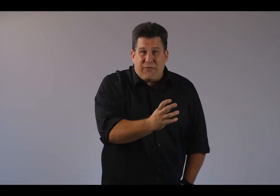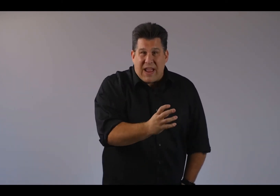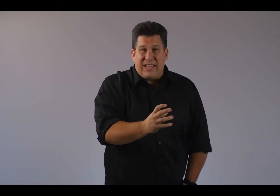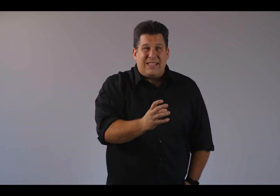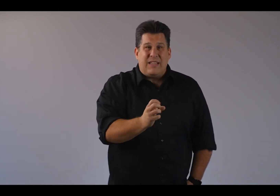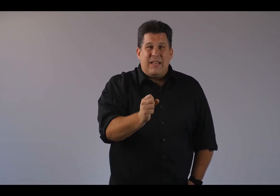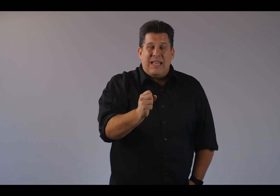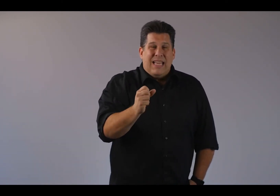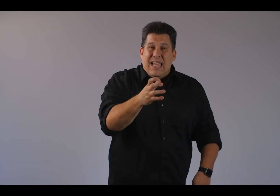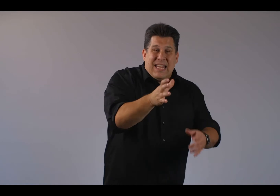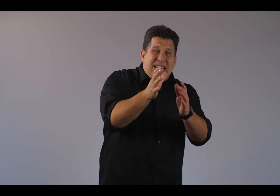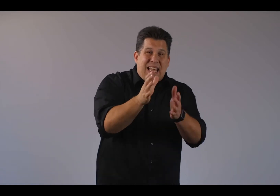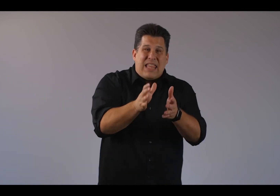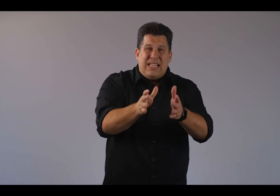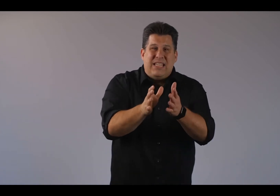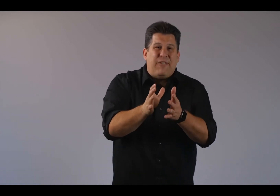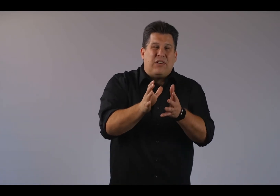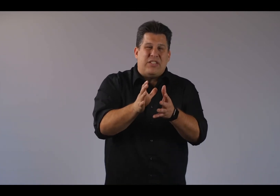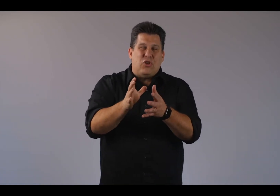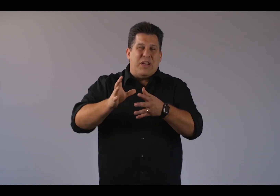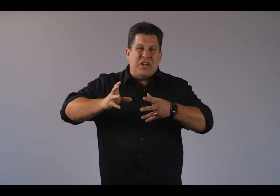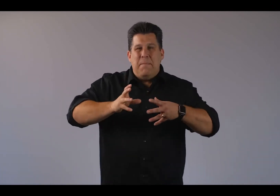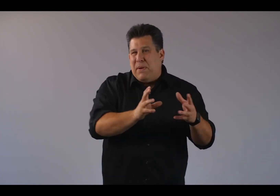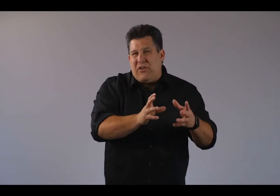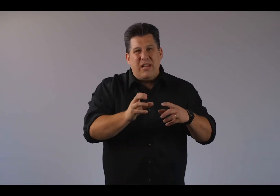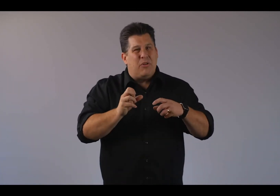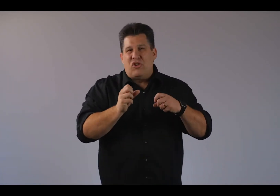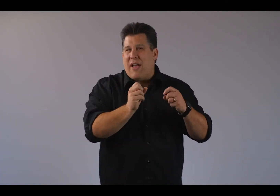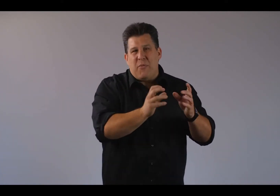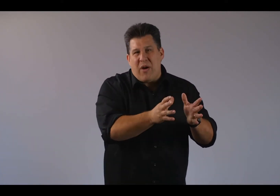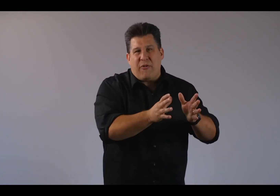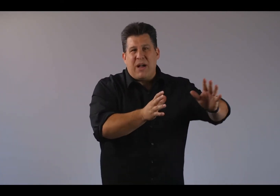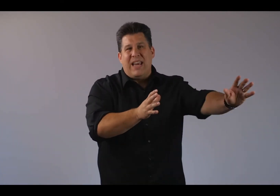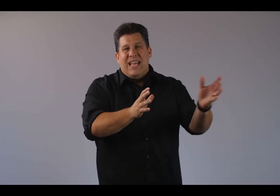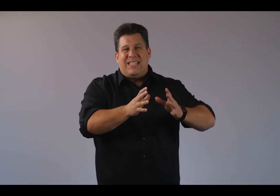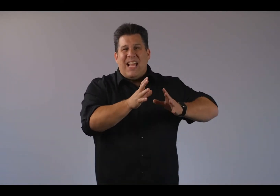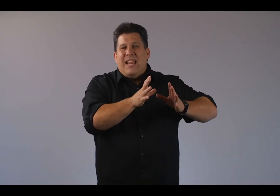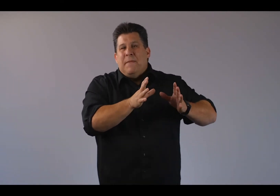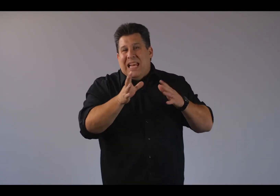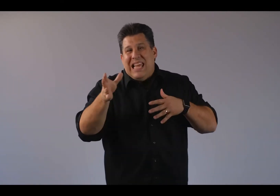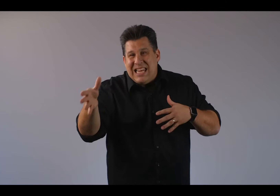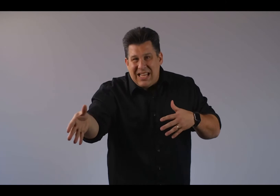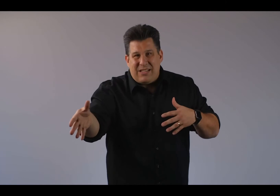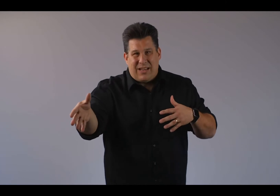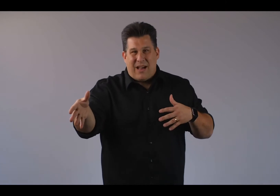failings. He didn't let his difficult situation embitter him or drive him away from God. Instead, he leaned into God.